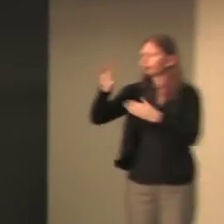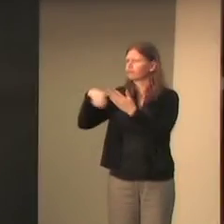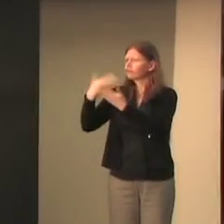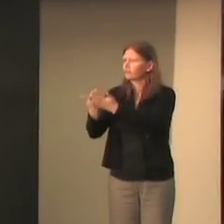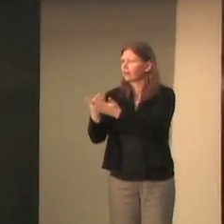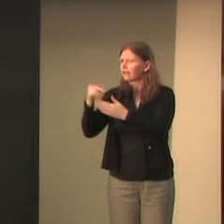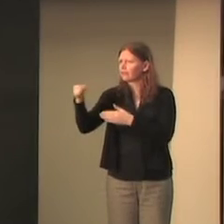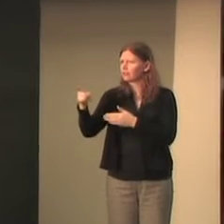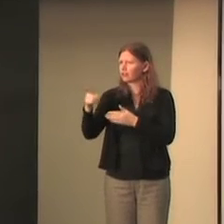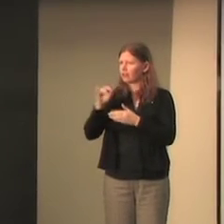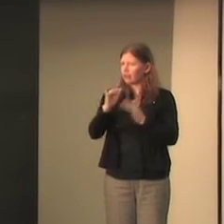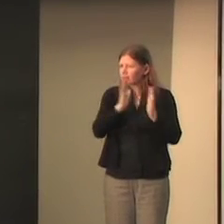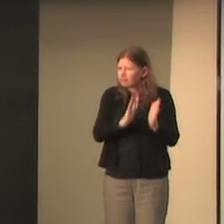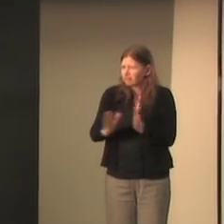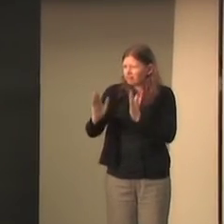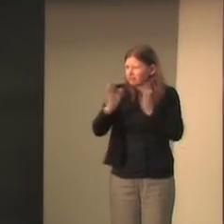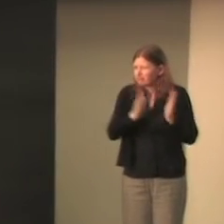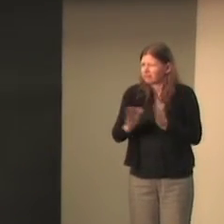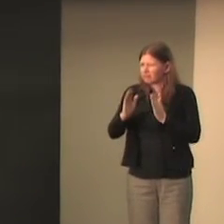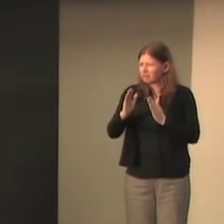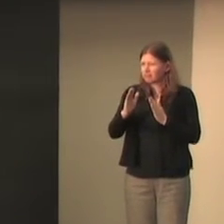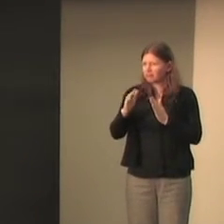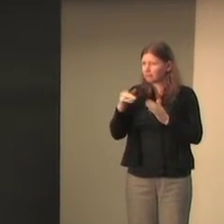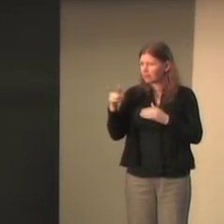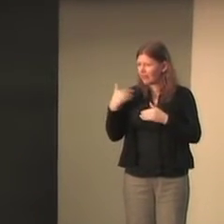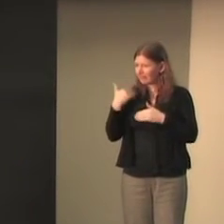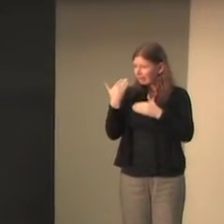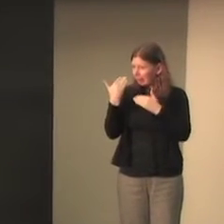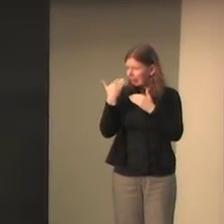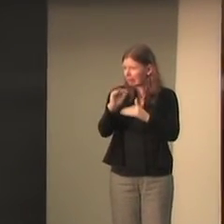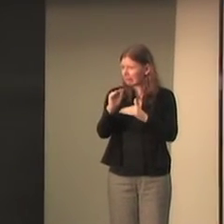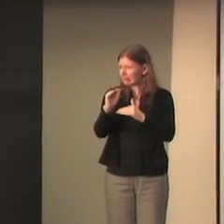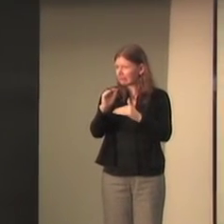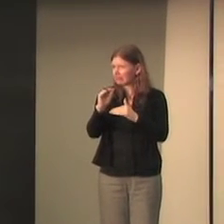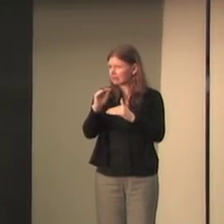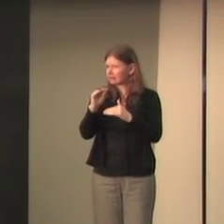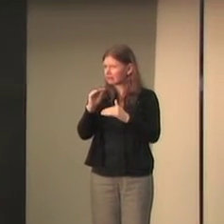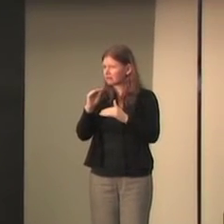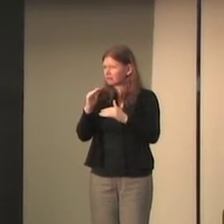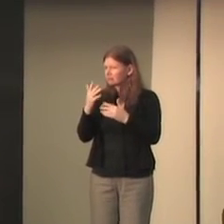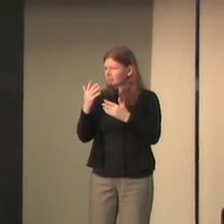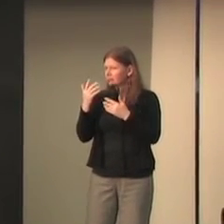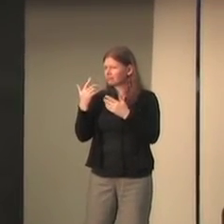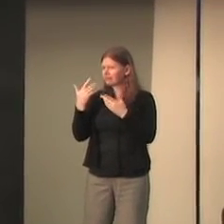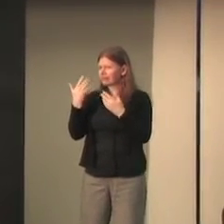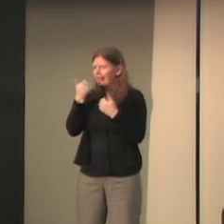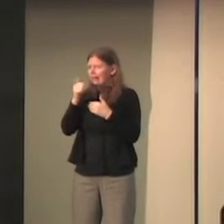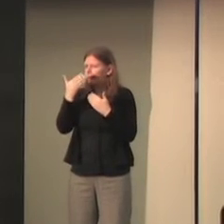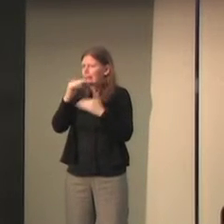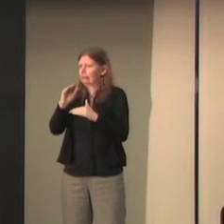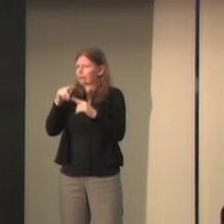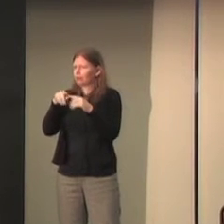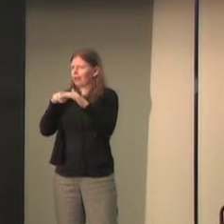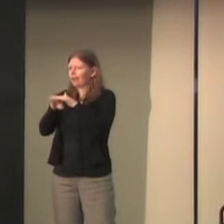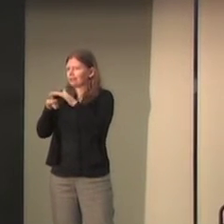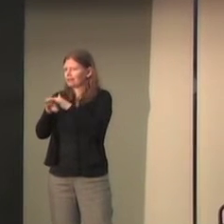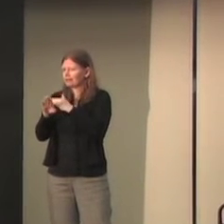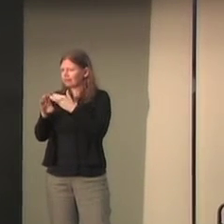I'm just wondering about your travel arrangements and how you actually got there are there any limitations in your ability to be there that